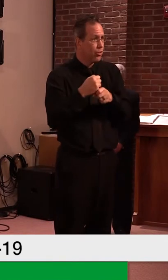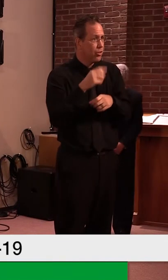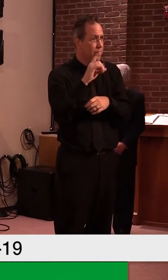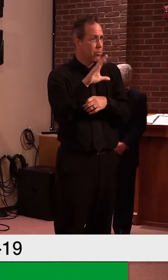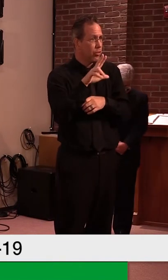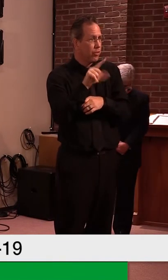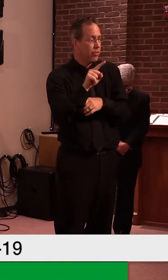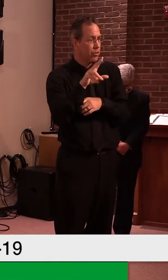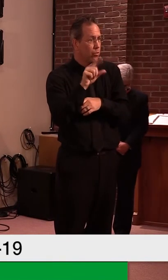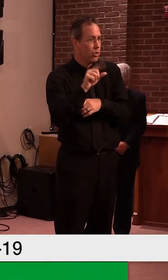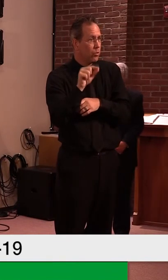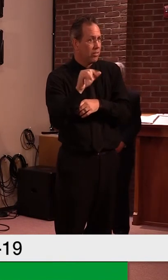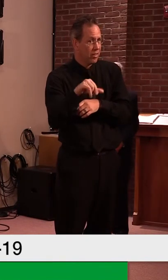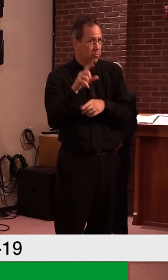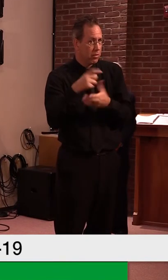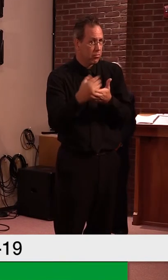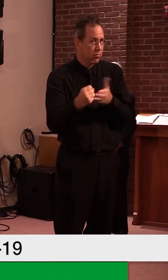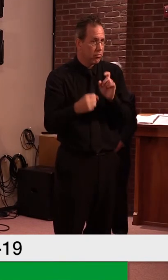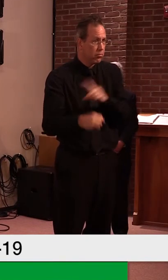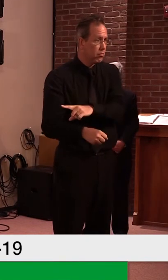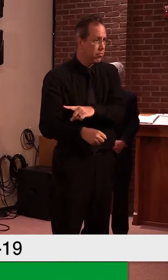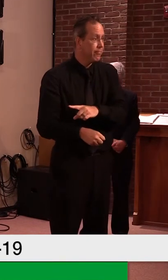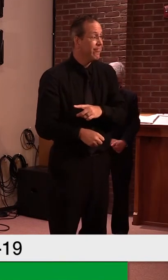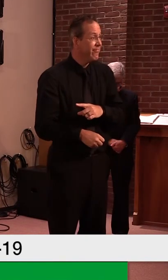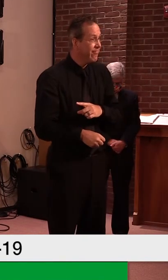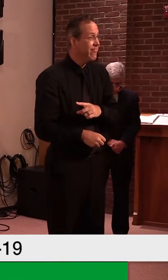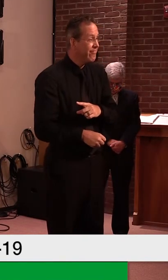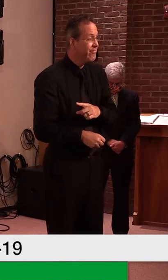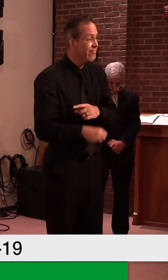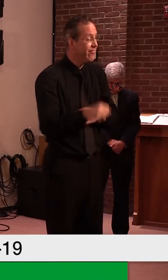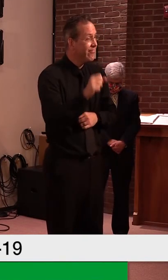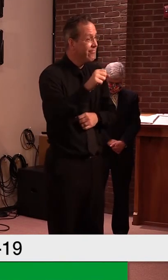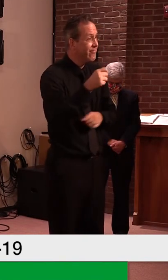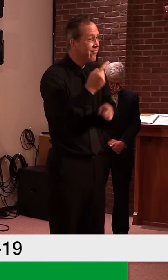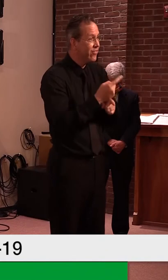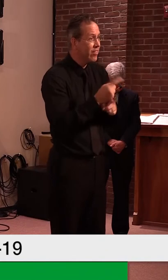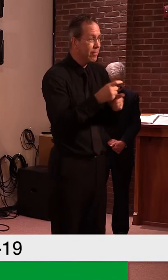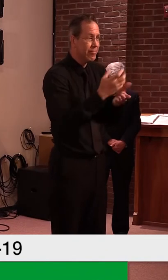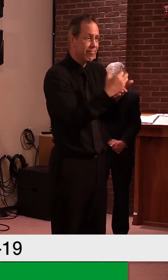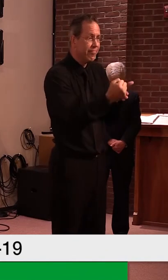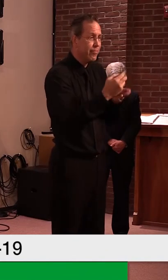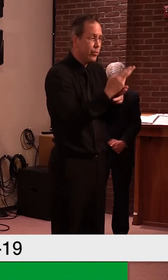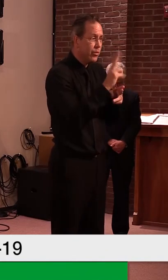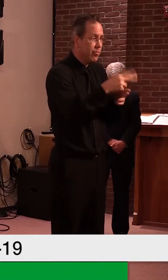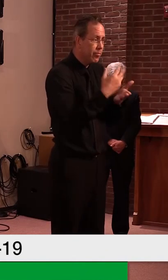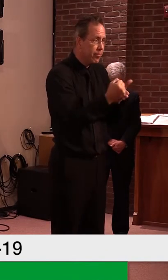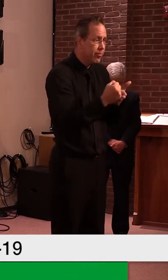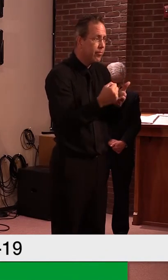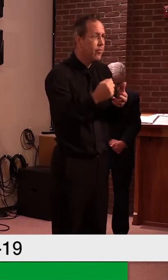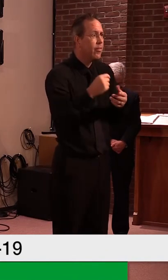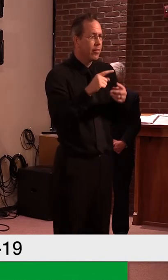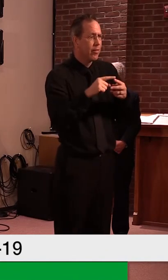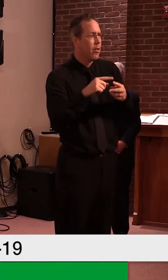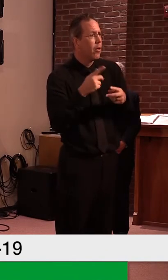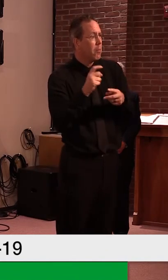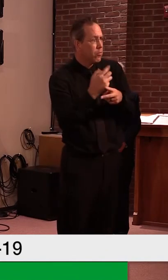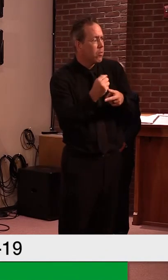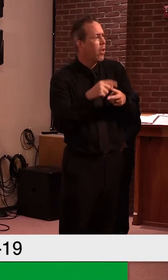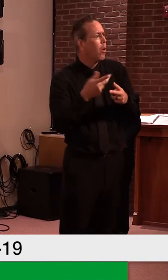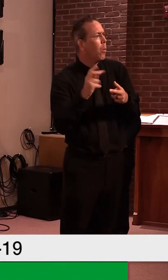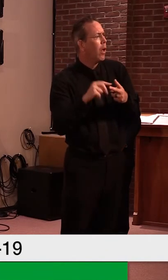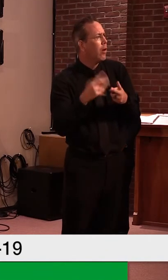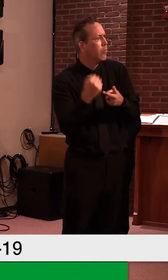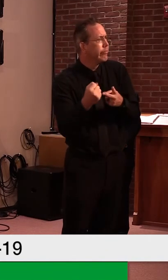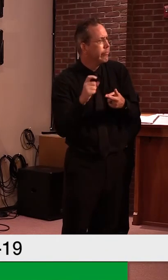uh, giving us some flexibility in terms of expending that money, um, maybe going beyond, uh, the end of the year would be